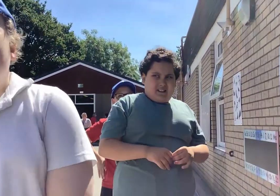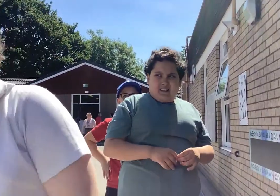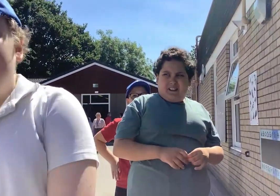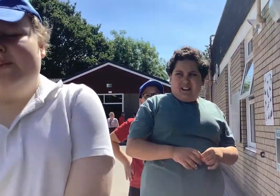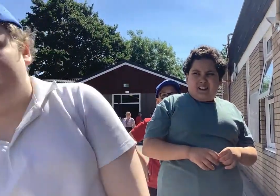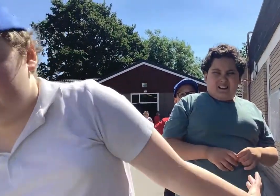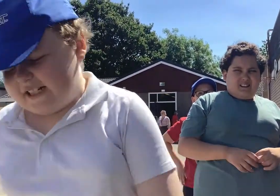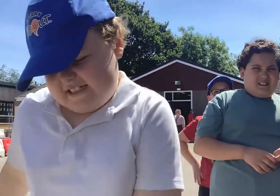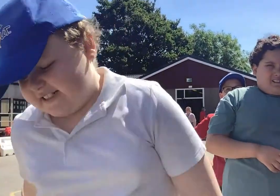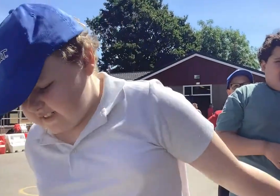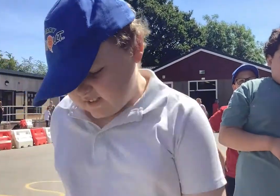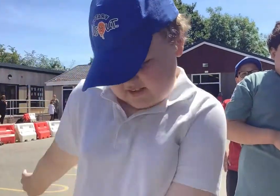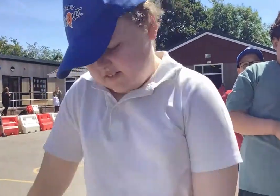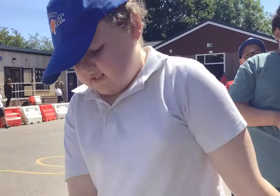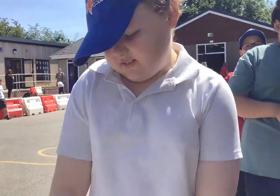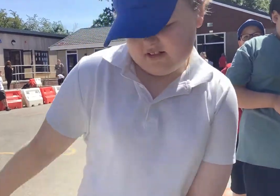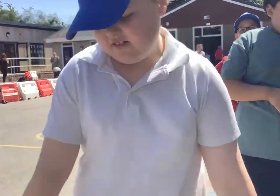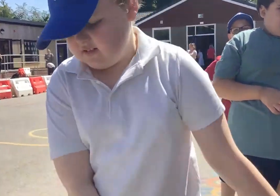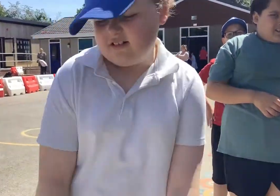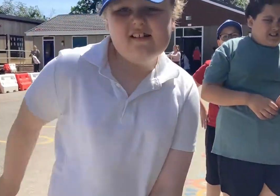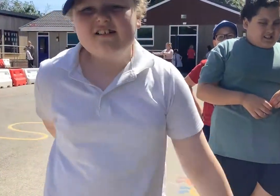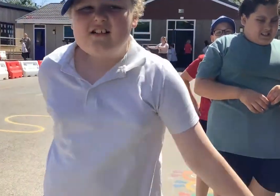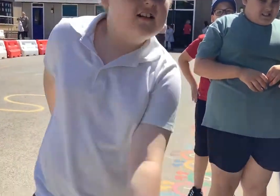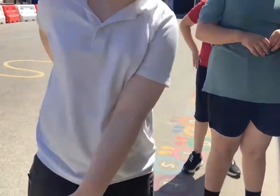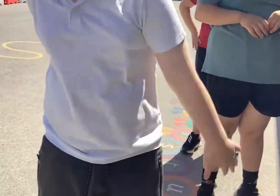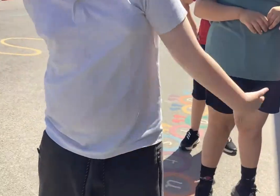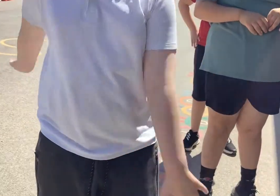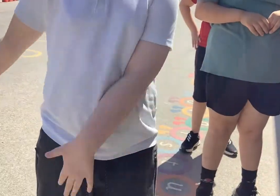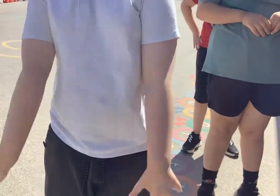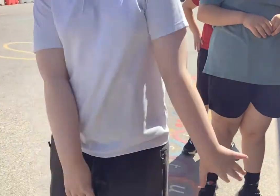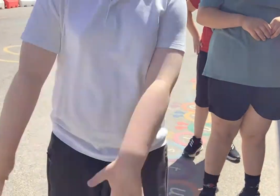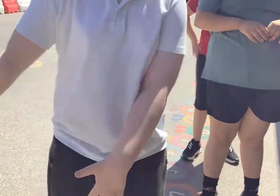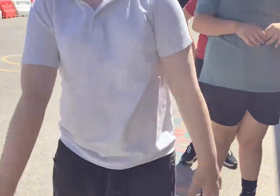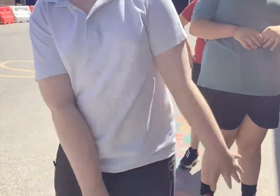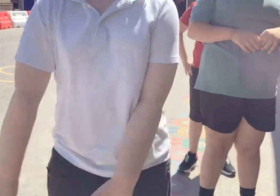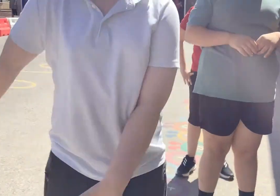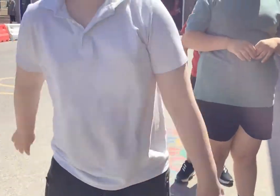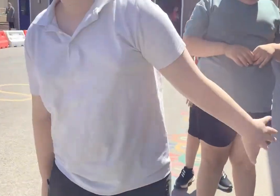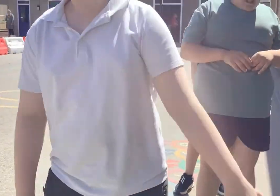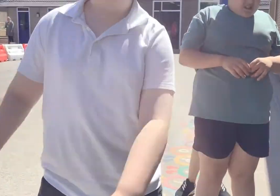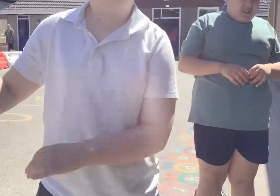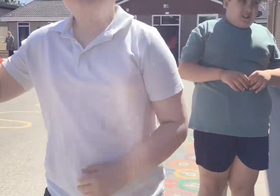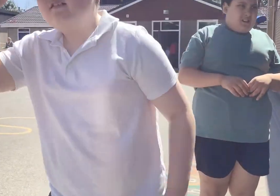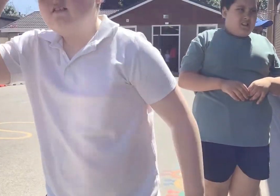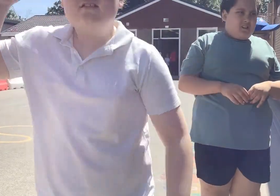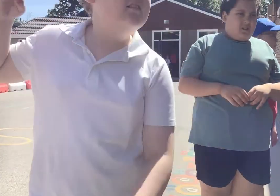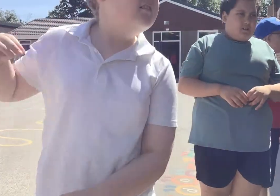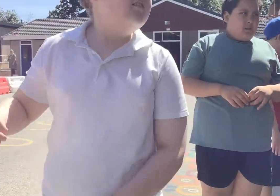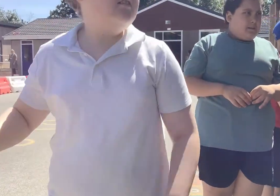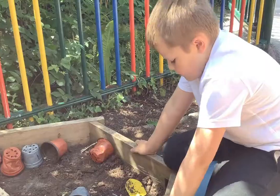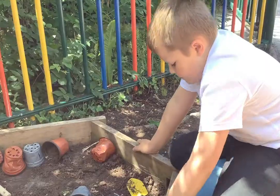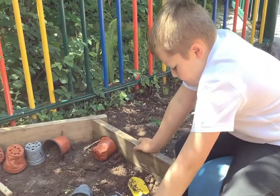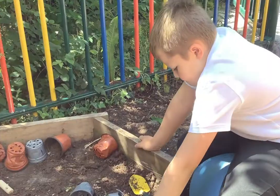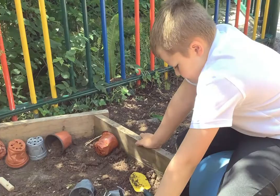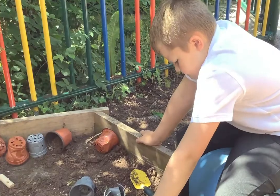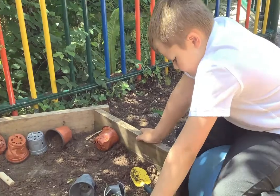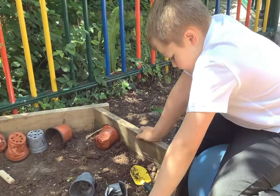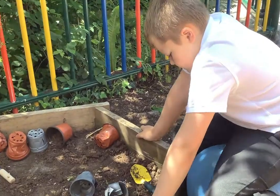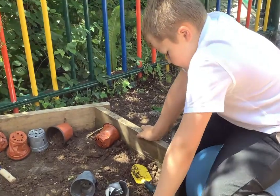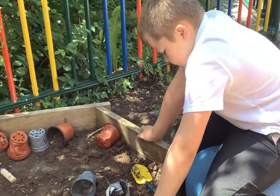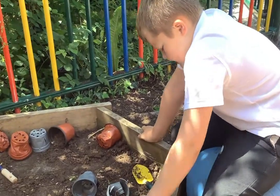lovely